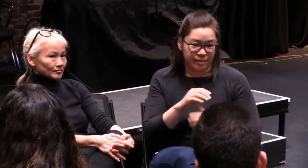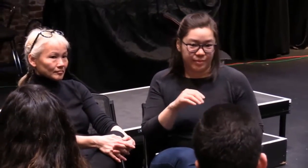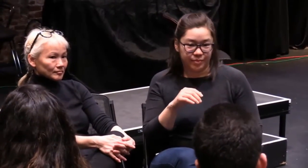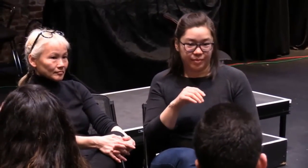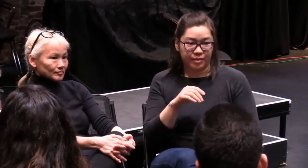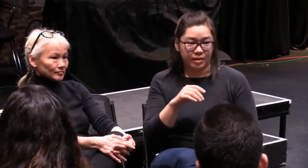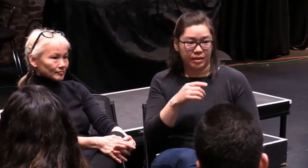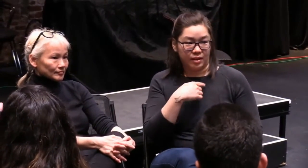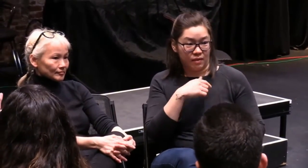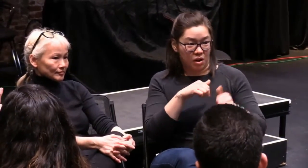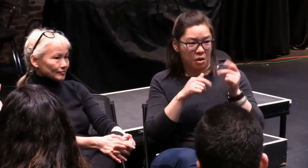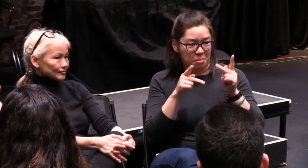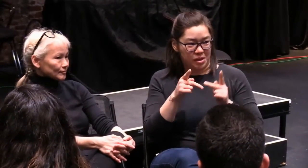I think it's a great idea.